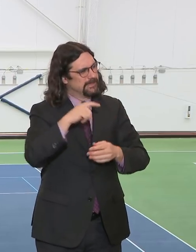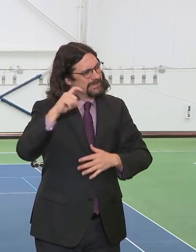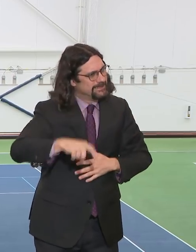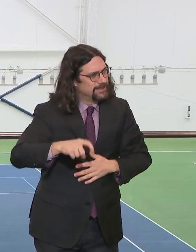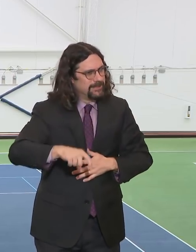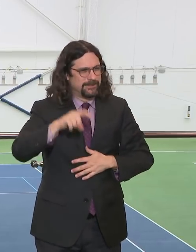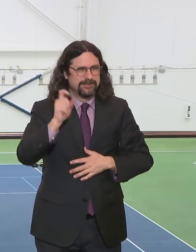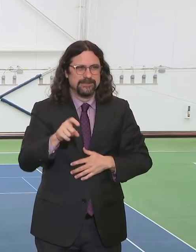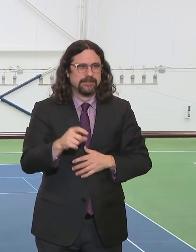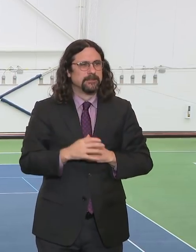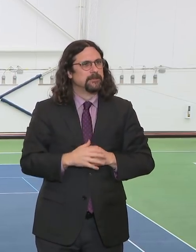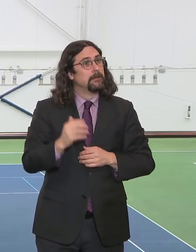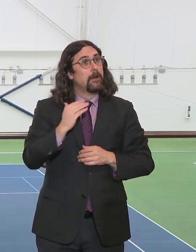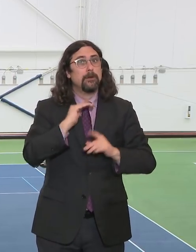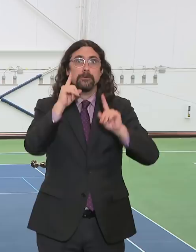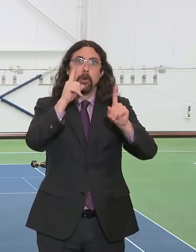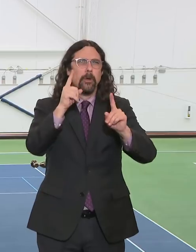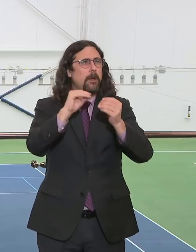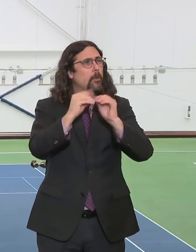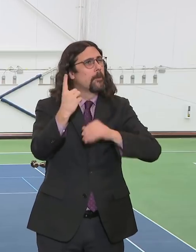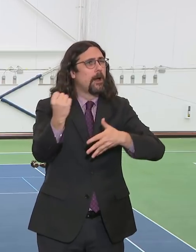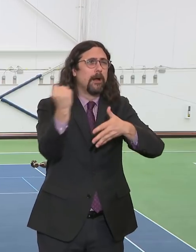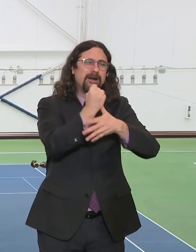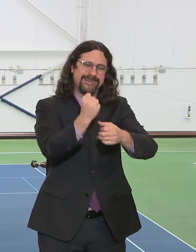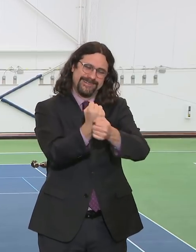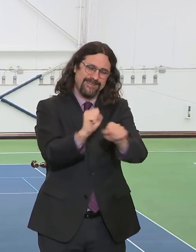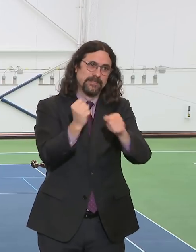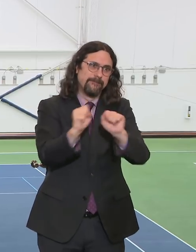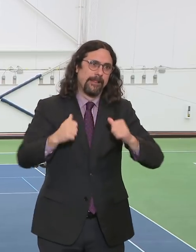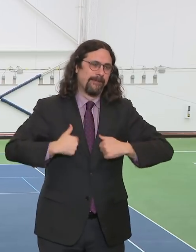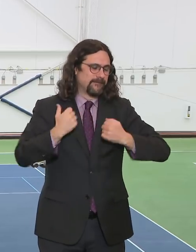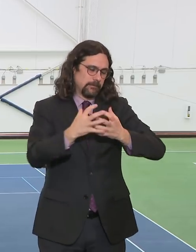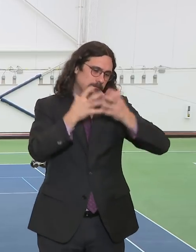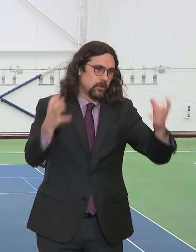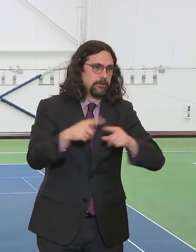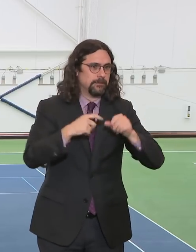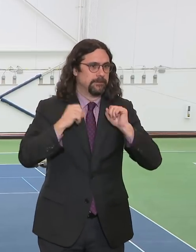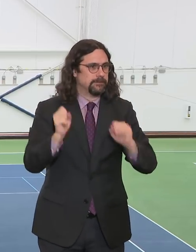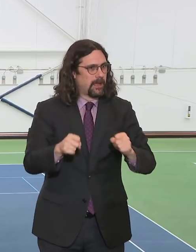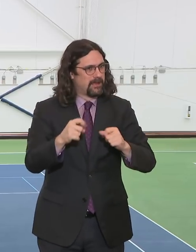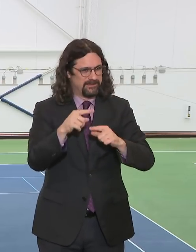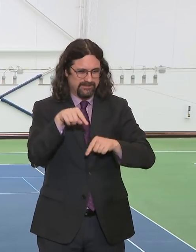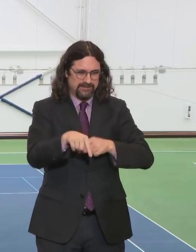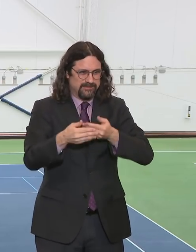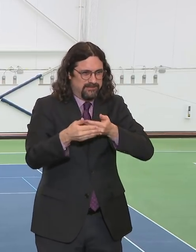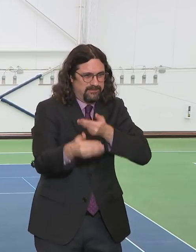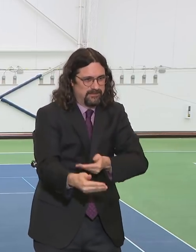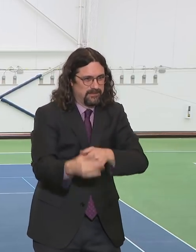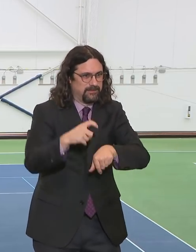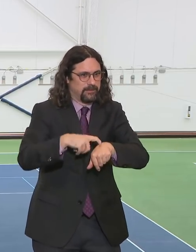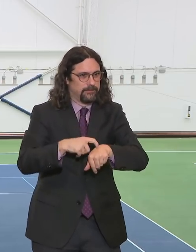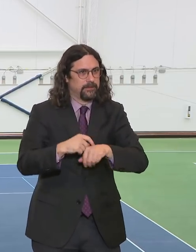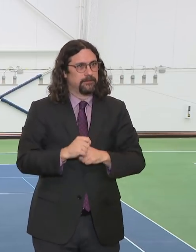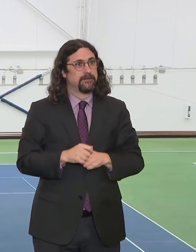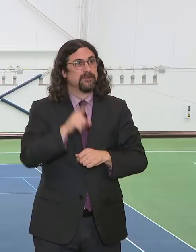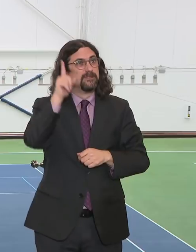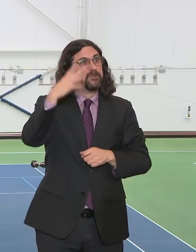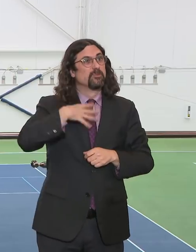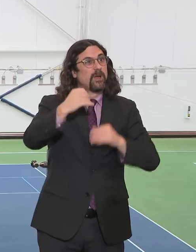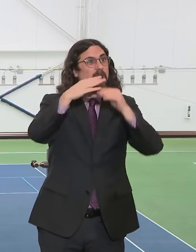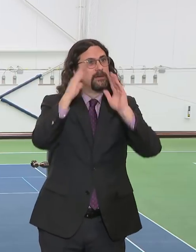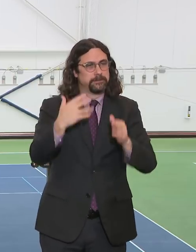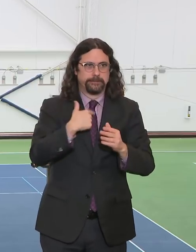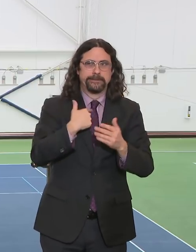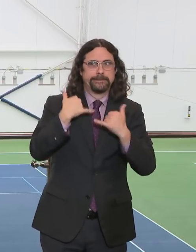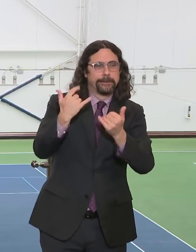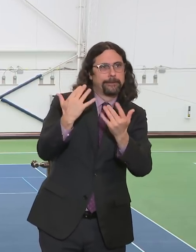And I'm waiting for an answer from the White House. And I will always give credit where credit is due. The federal government in the last couple of weeks